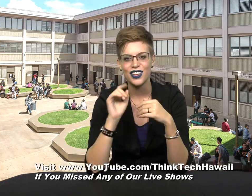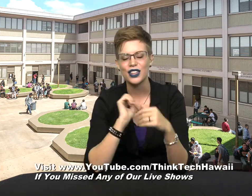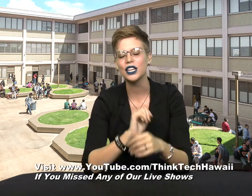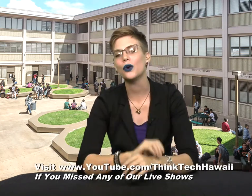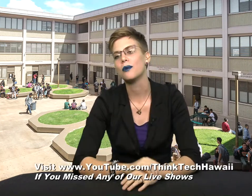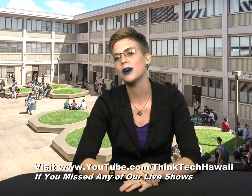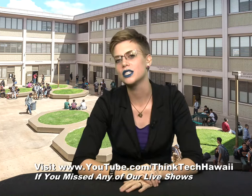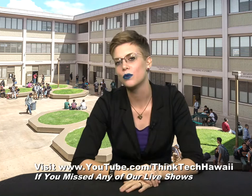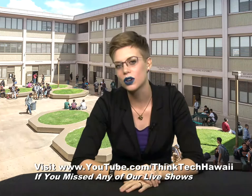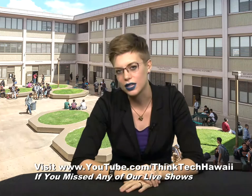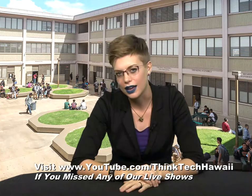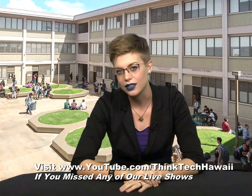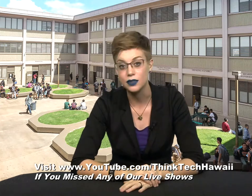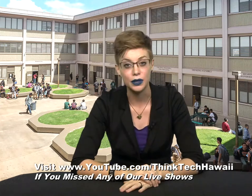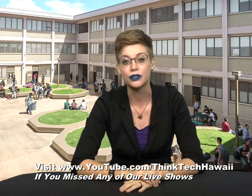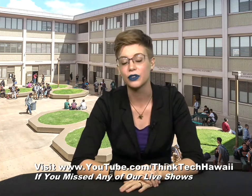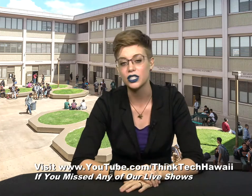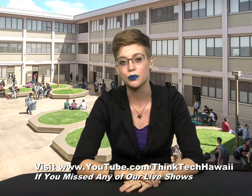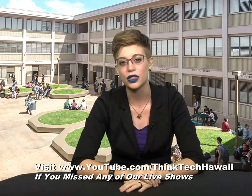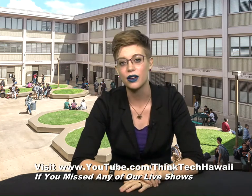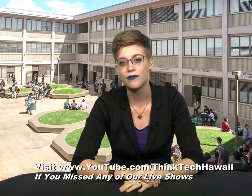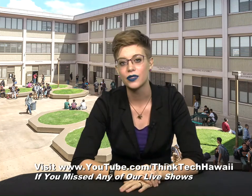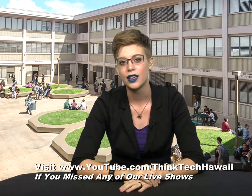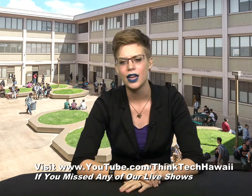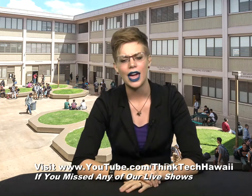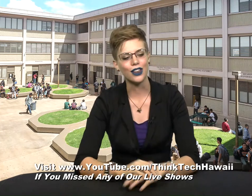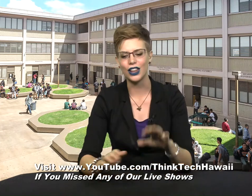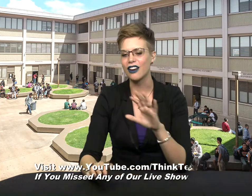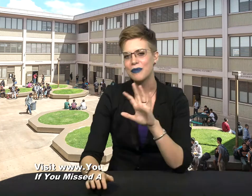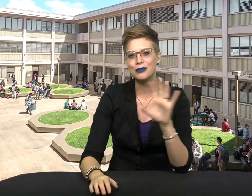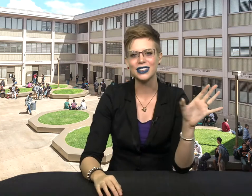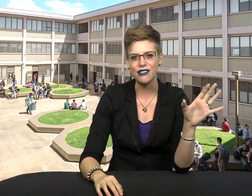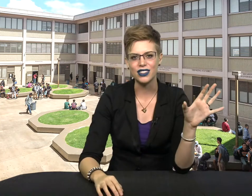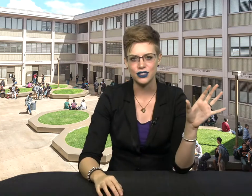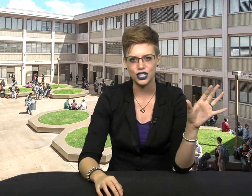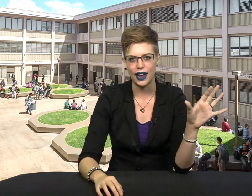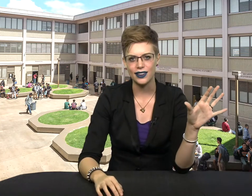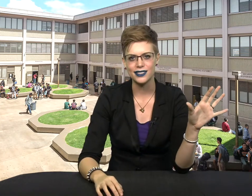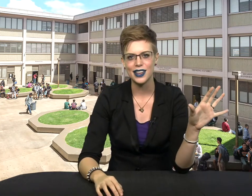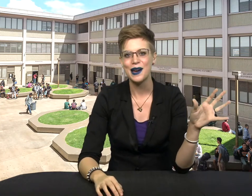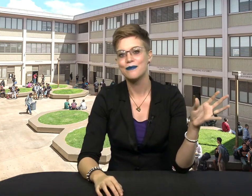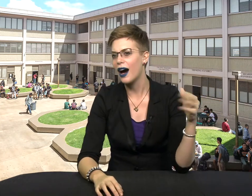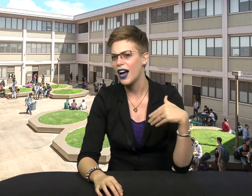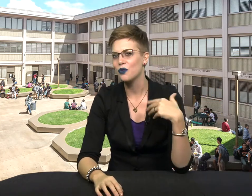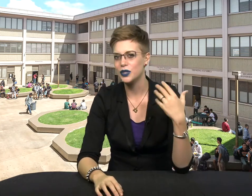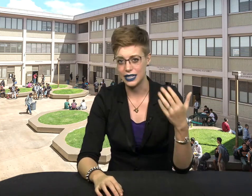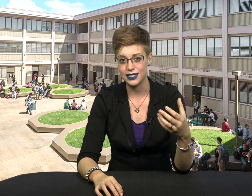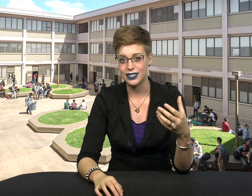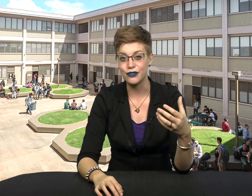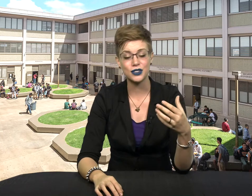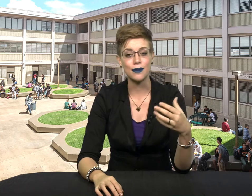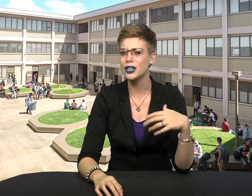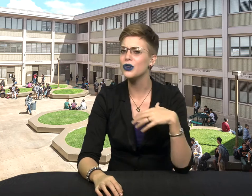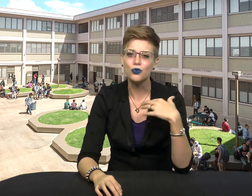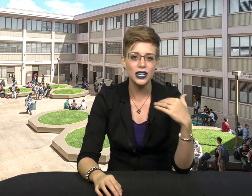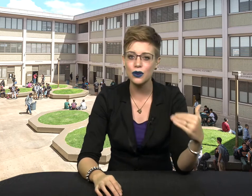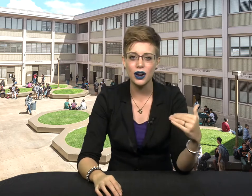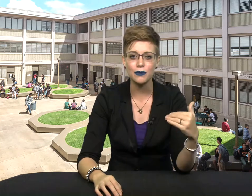then you are much more likely to build a friendship with them. And a lot of people leave this to chance, but I wouldn't. If there's something you really want to be